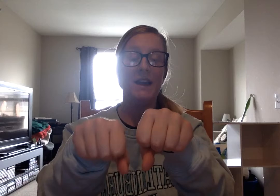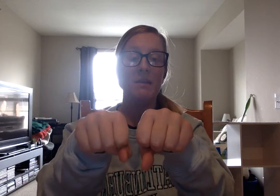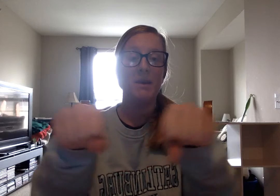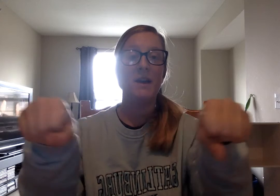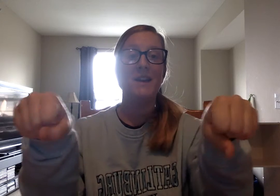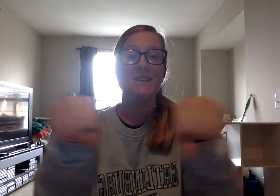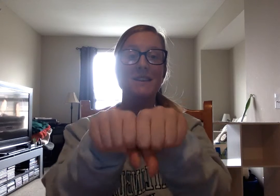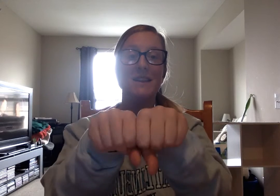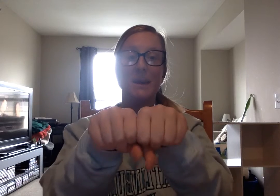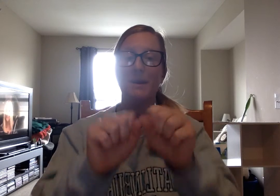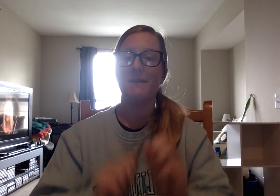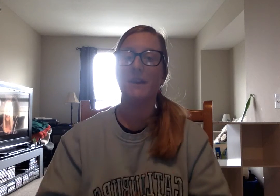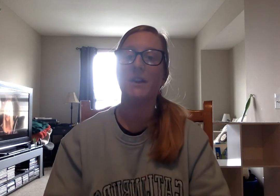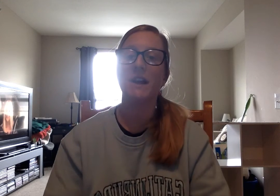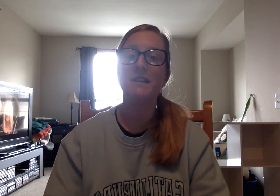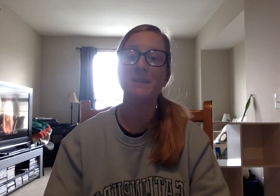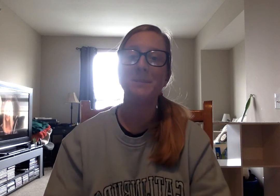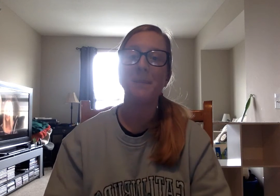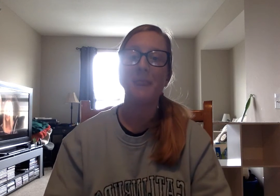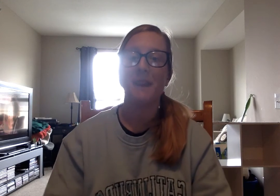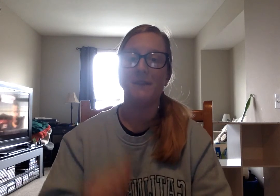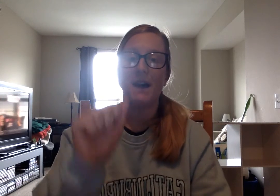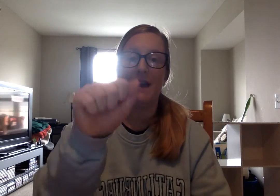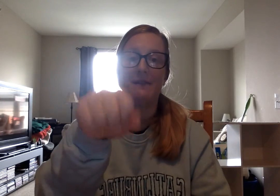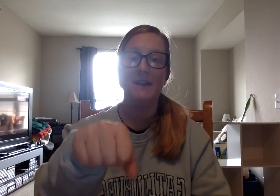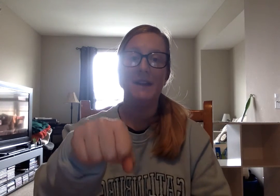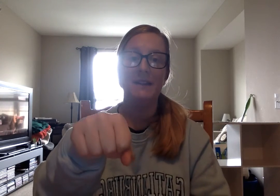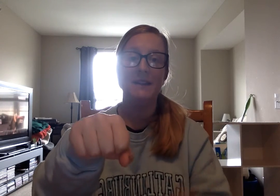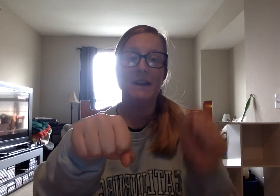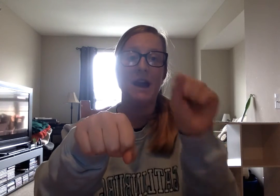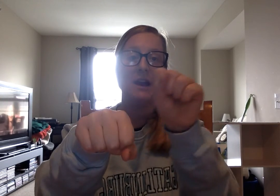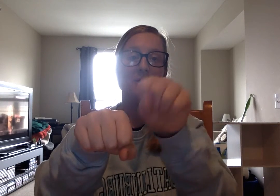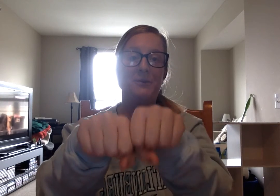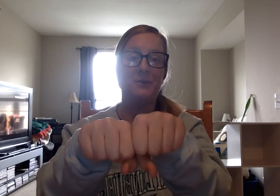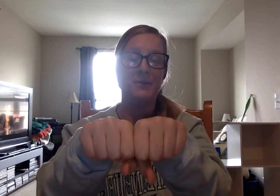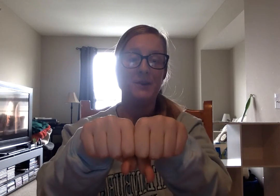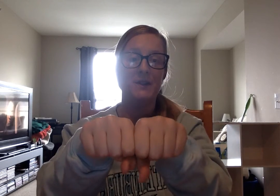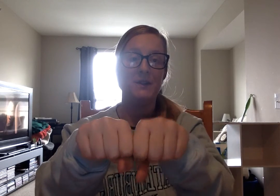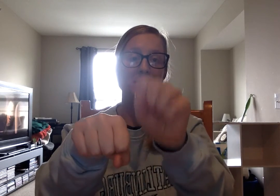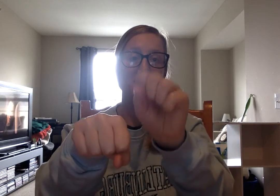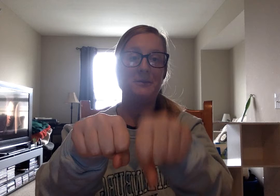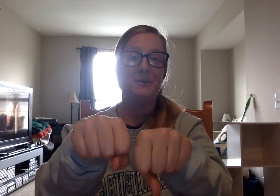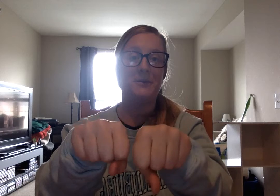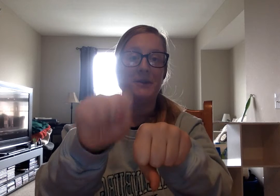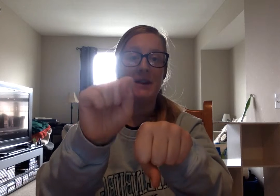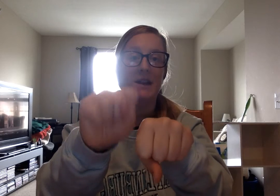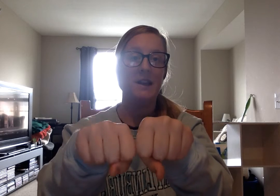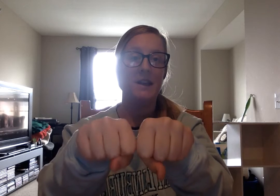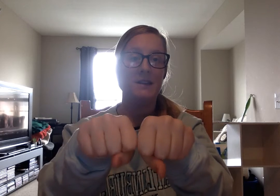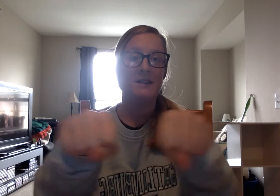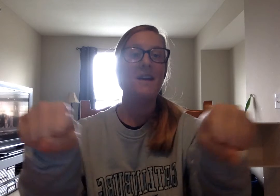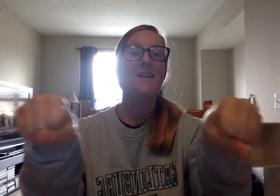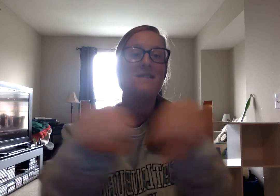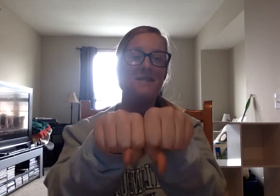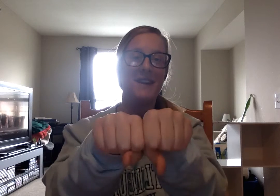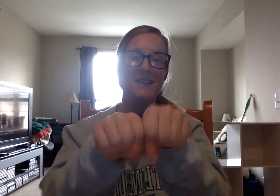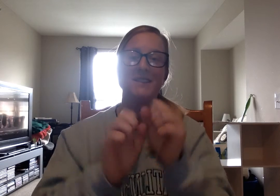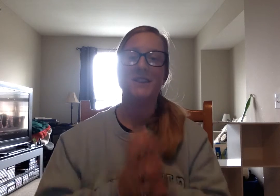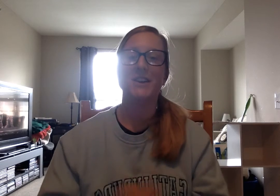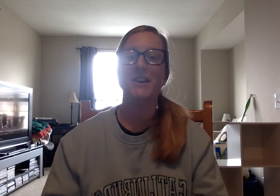Ip. Sip. Very nice. If I have it and I add f to it. F. It. Fit. Very